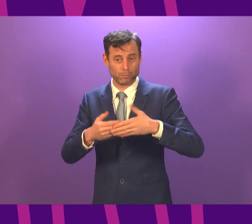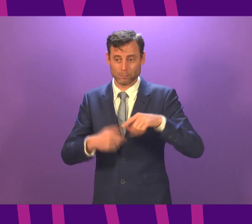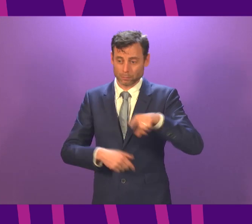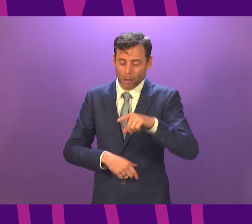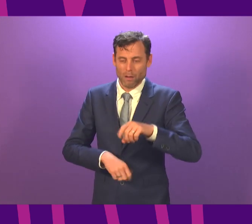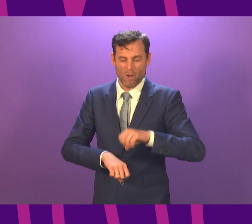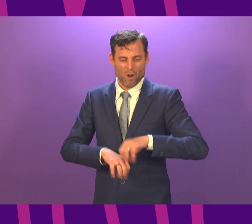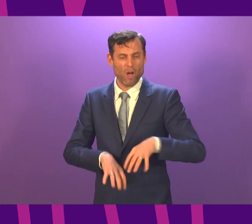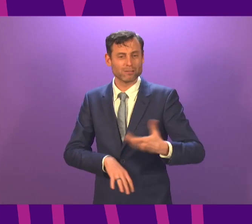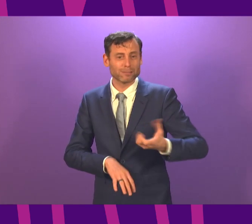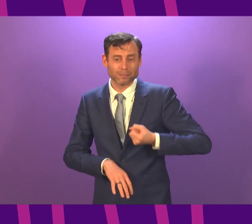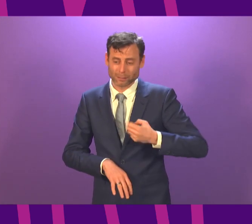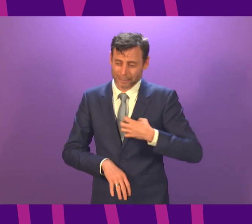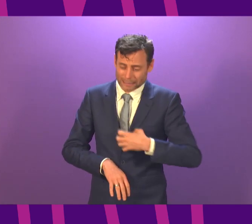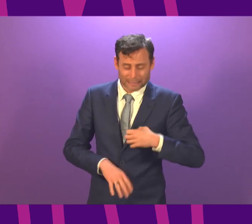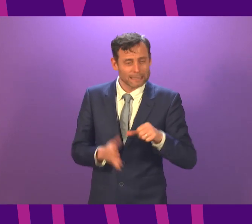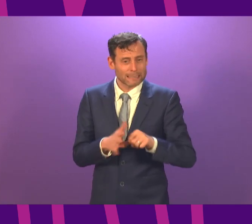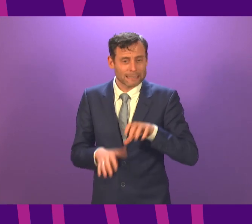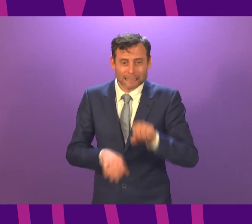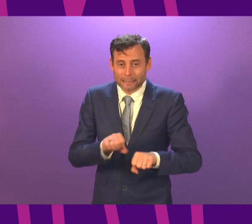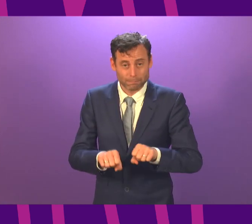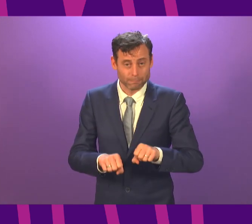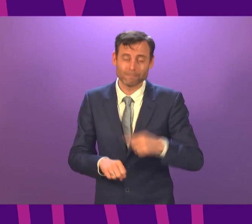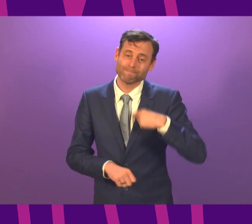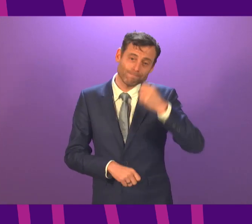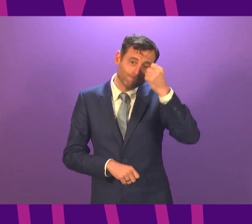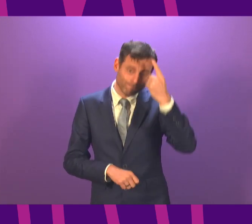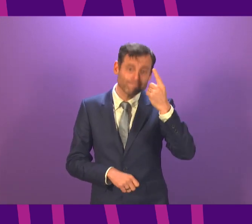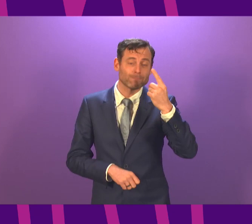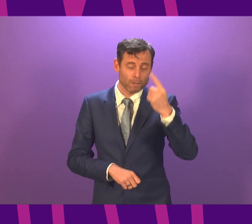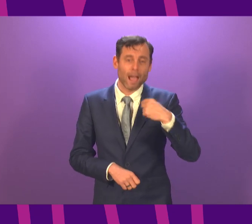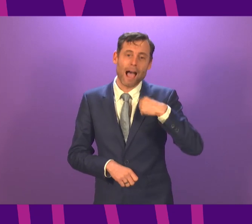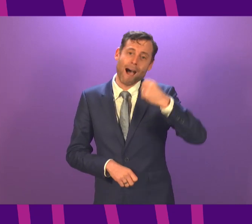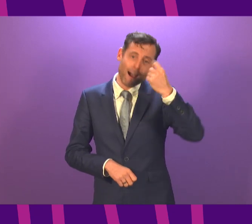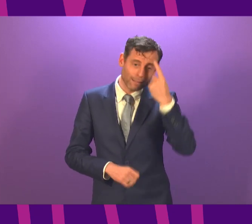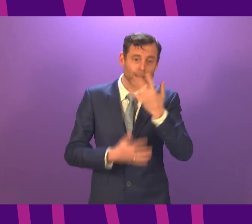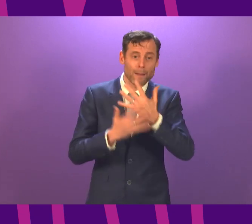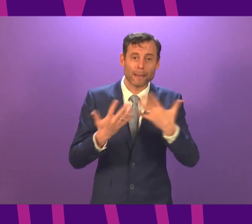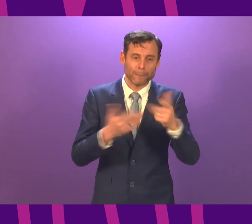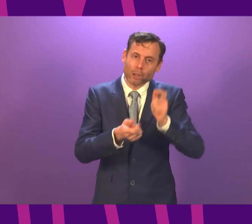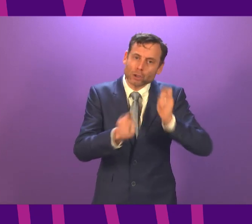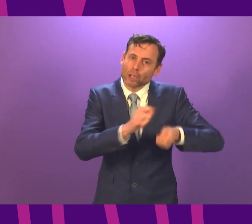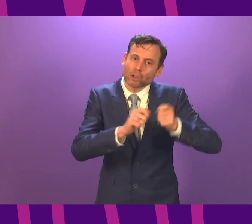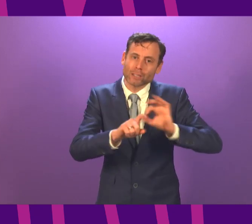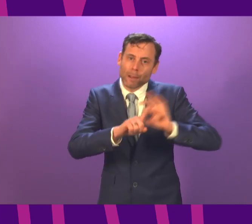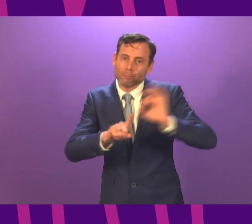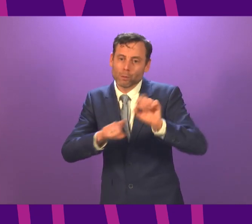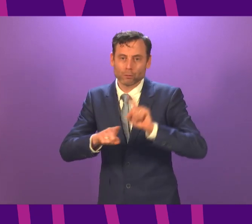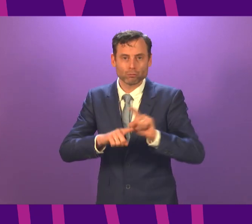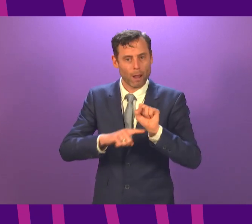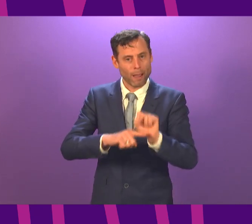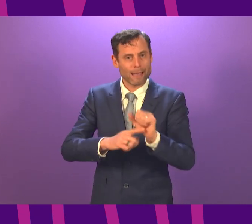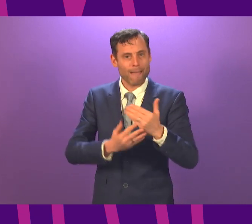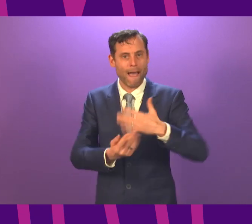responsibility seriously and invested in Covid safety measures. In addition, the move to home working has brought challenges for workers and